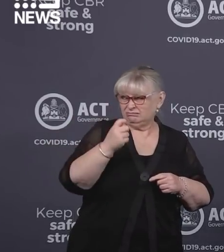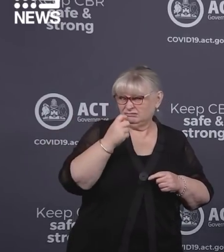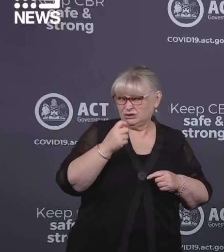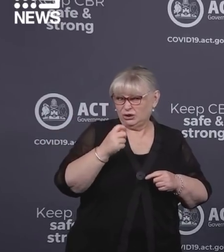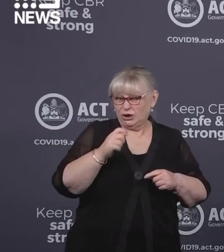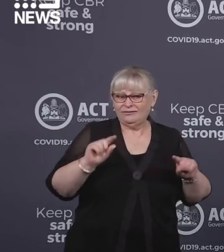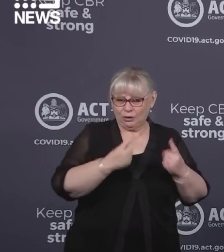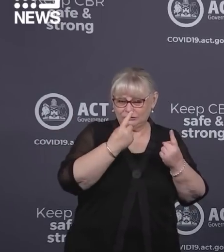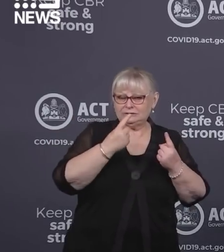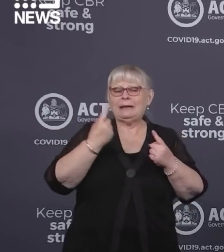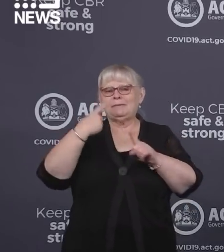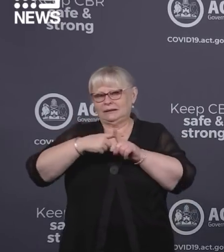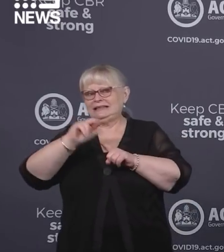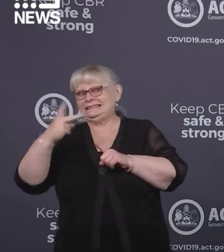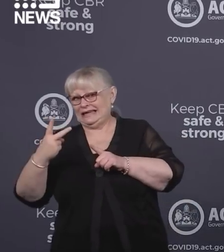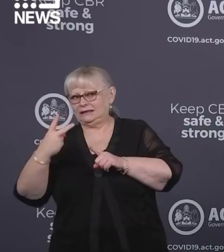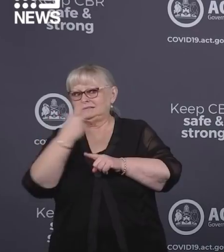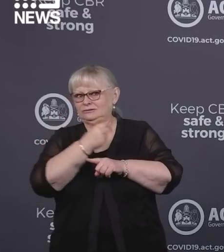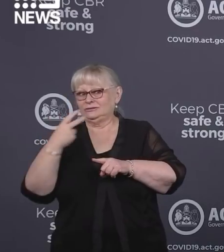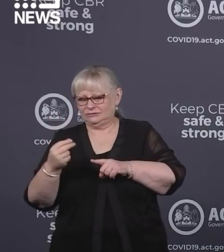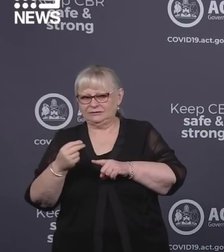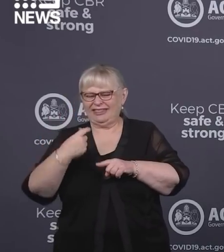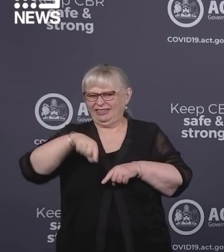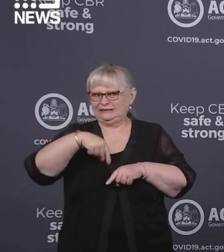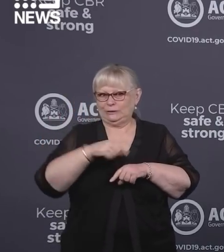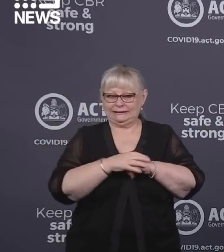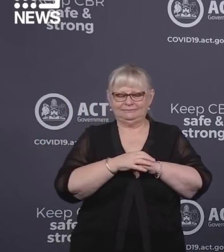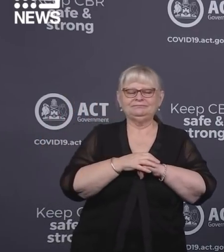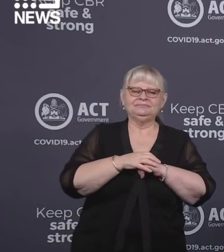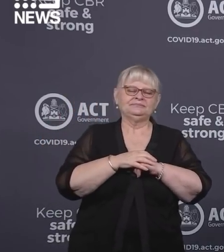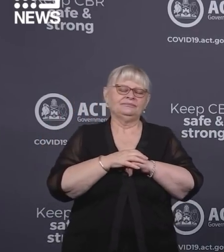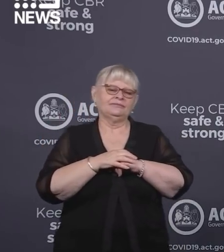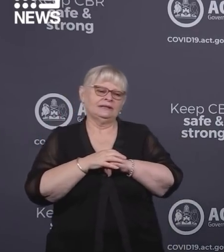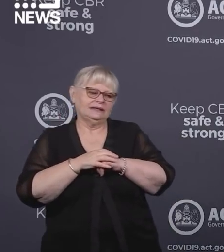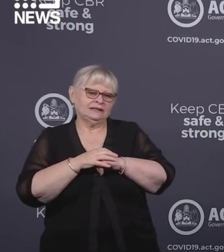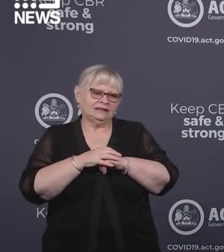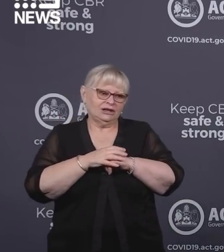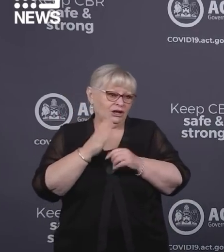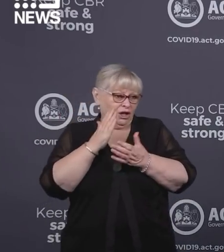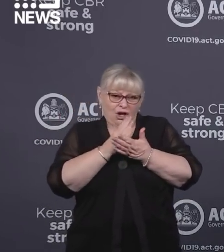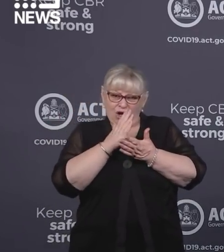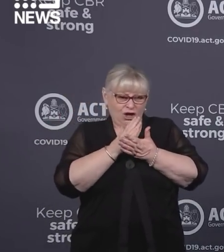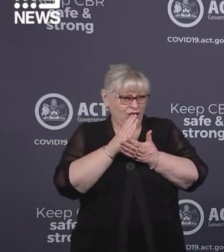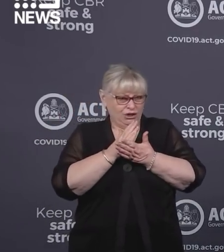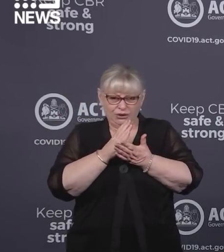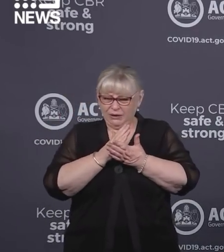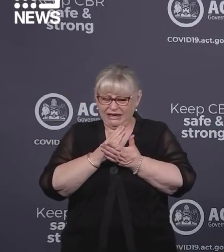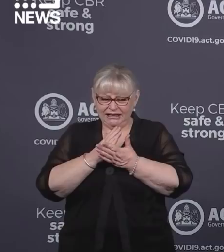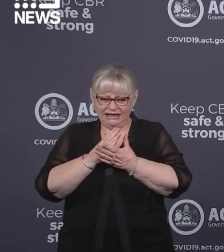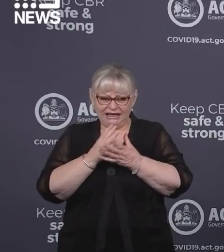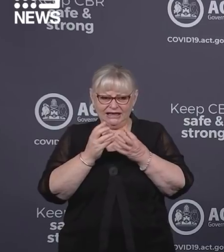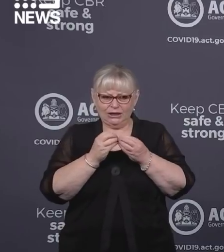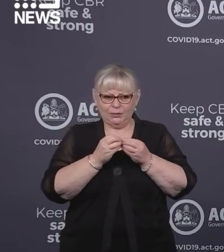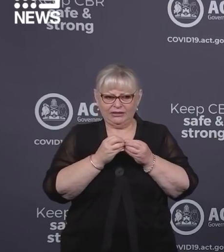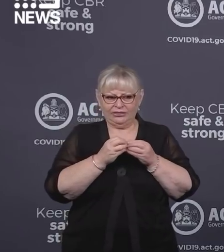first and second doses over the last week. This effort together with the